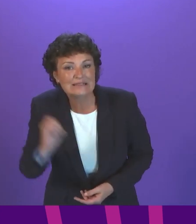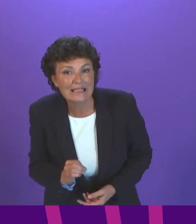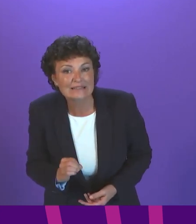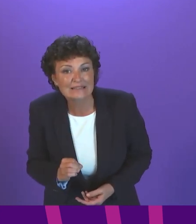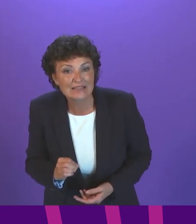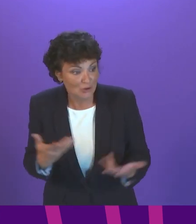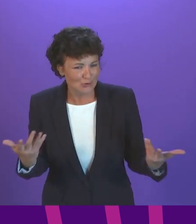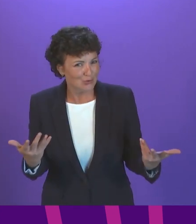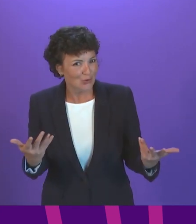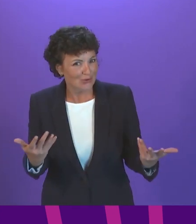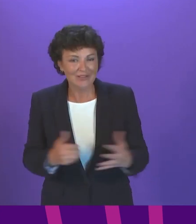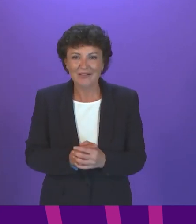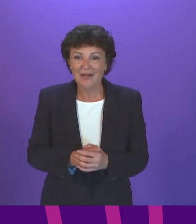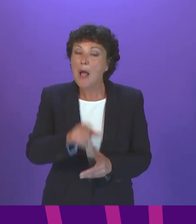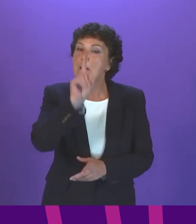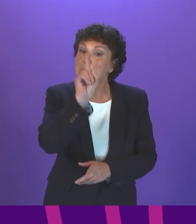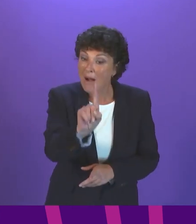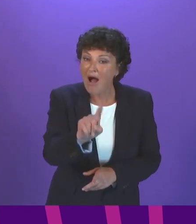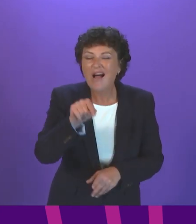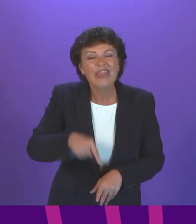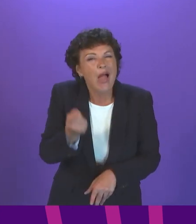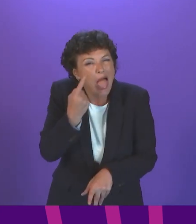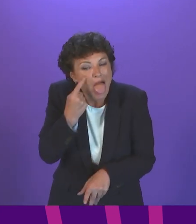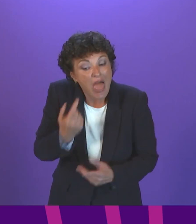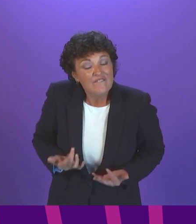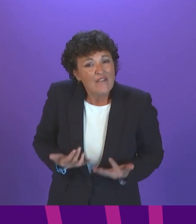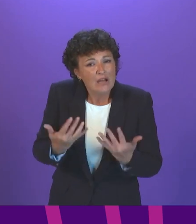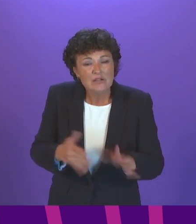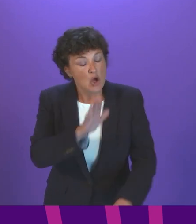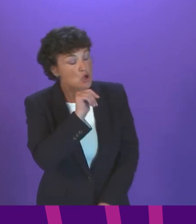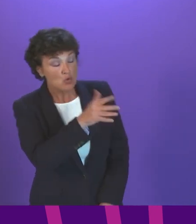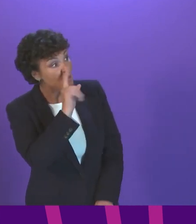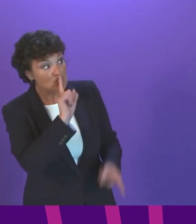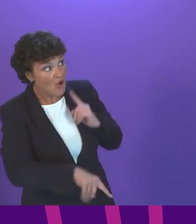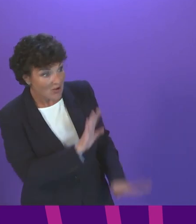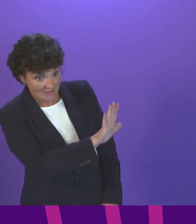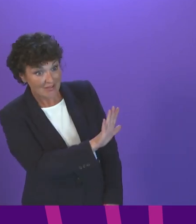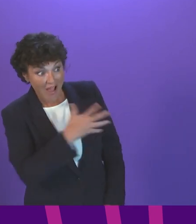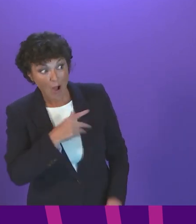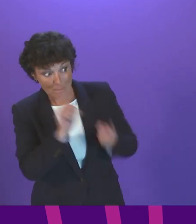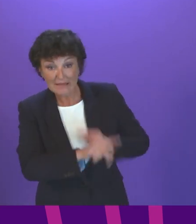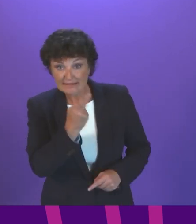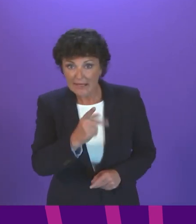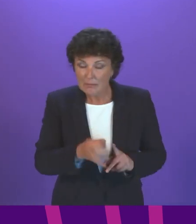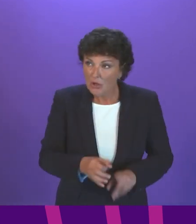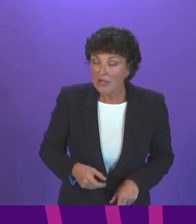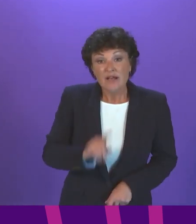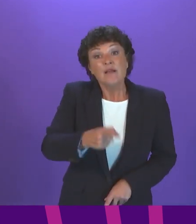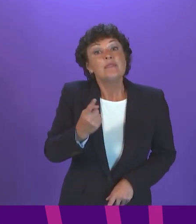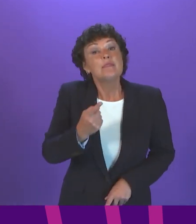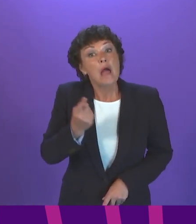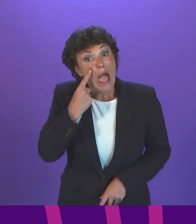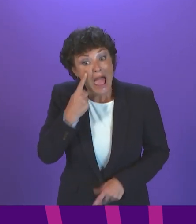cited today. However, the provisional figure today... No, it's not. I'll come back to the second point in a minute. The provisional figure